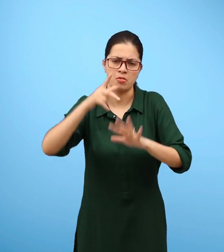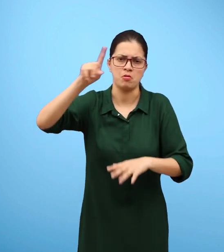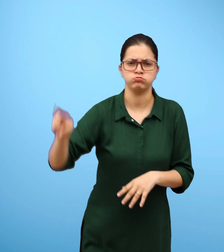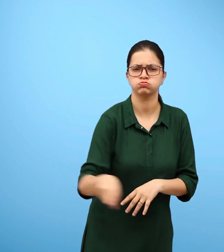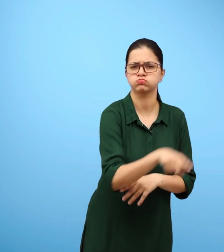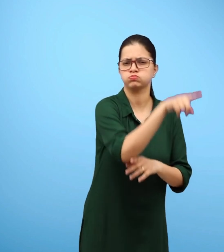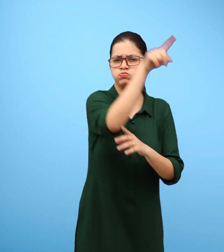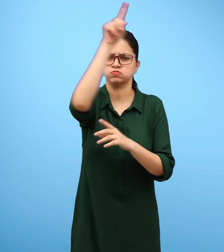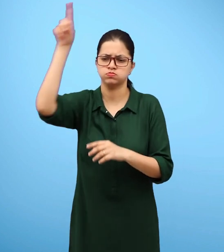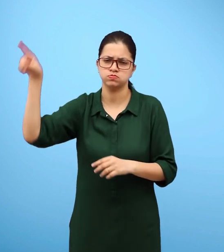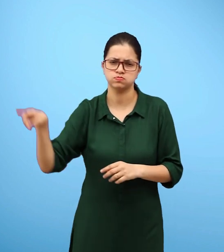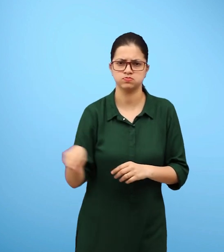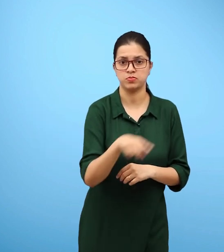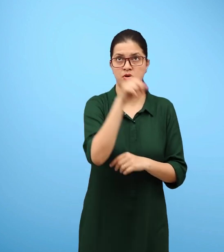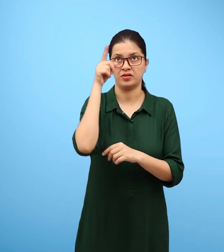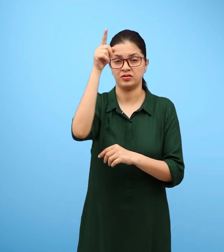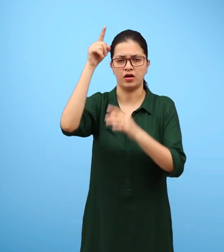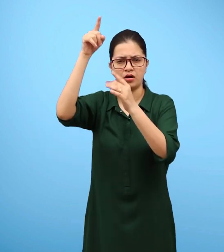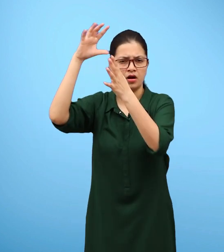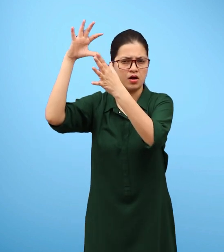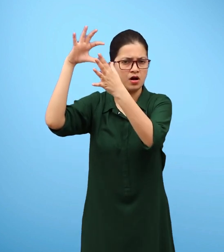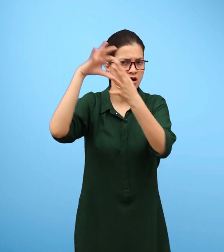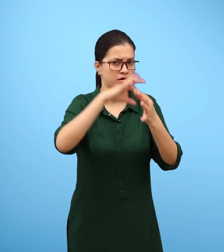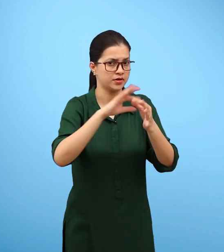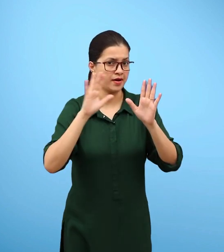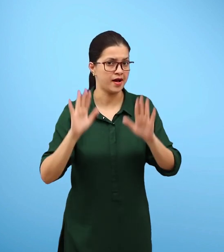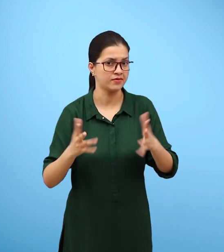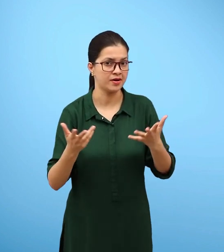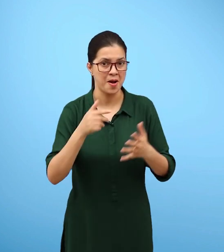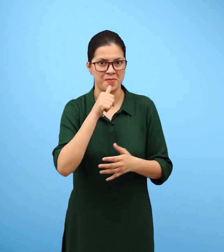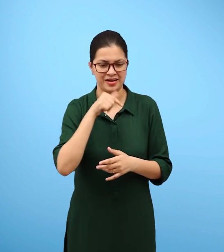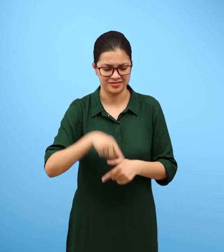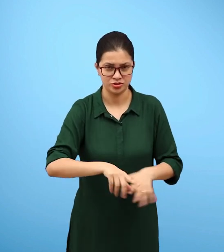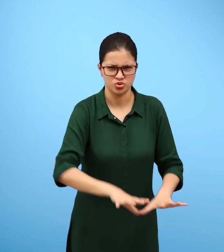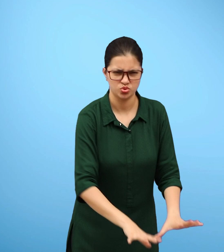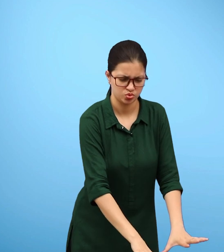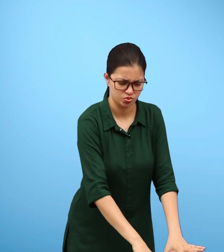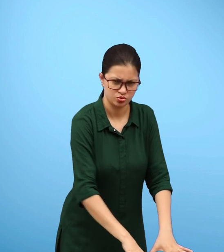Windmill is used to draw water from tube wells and to run floor mills.